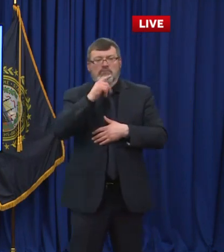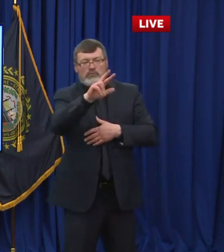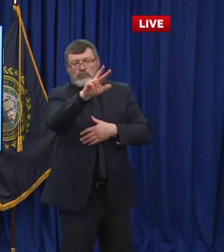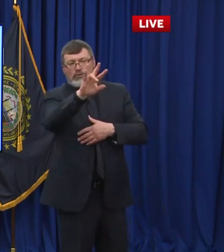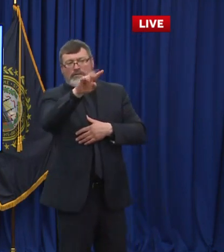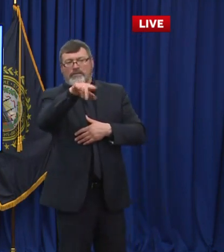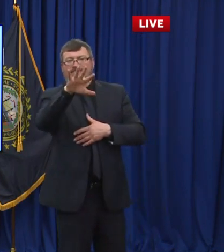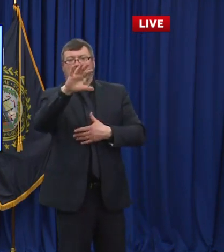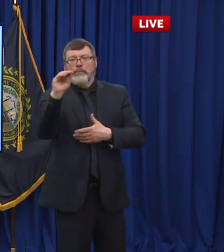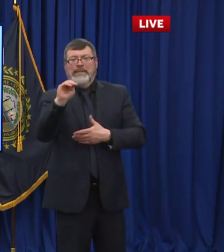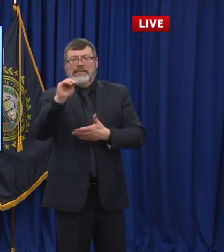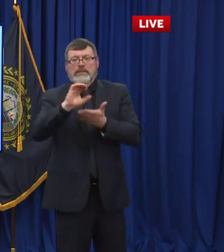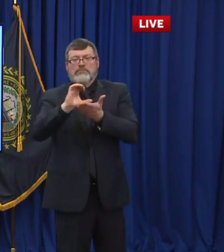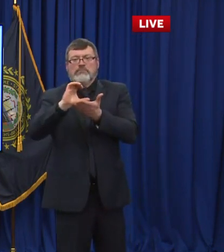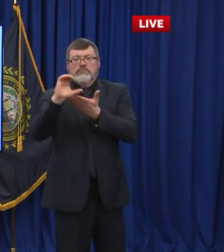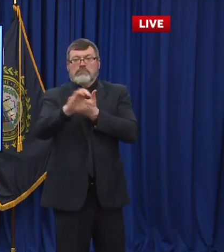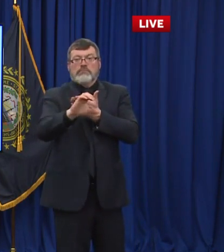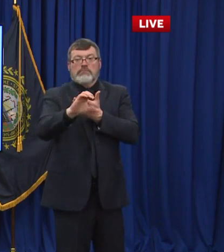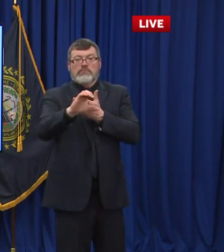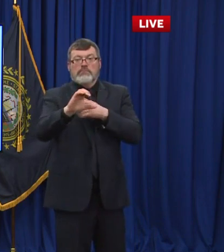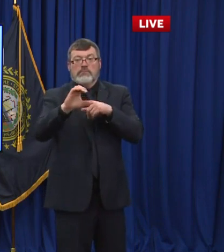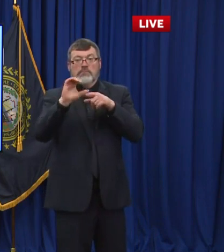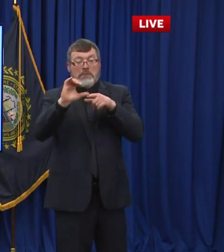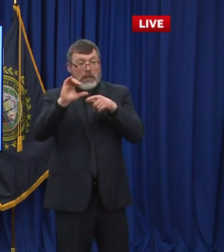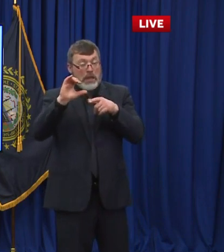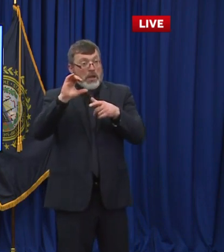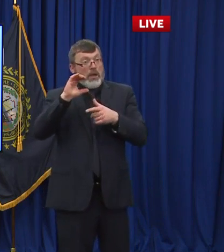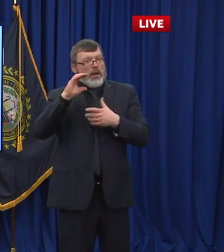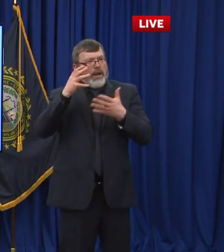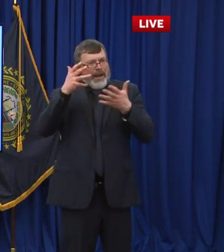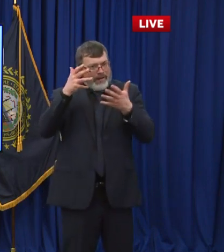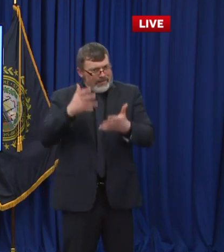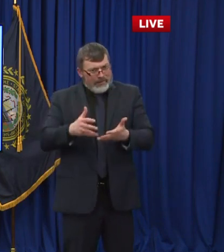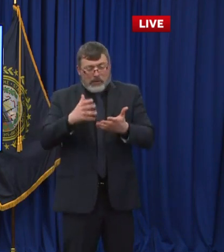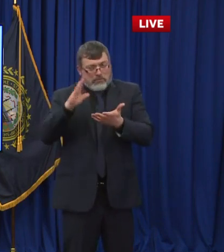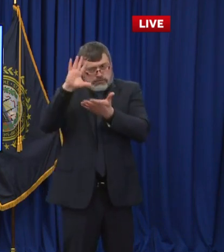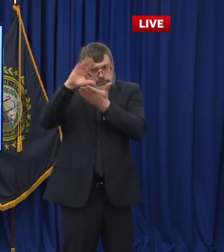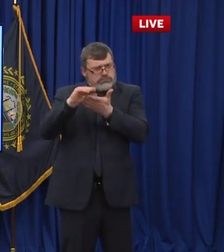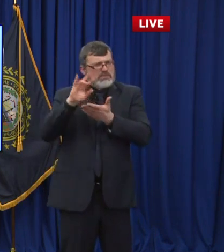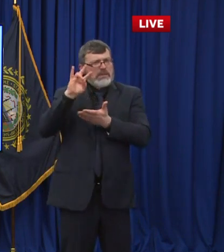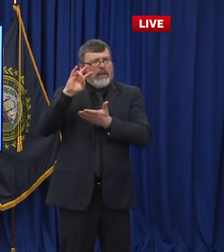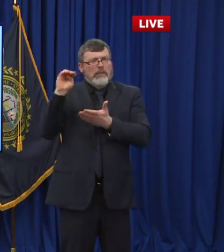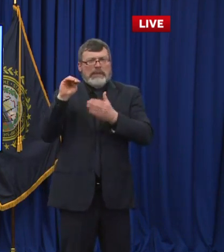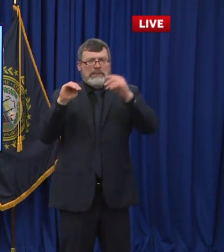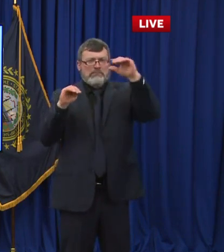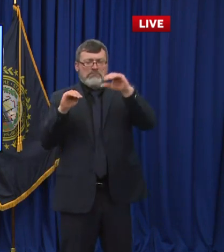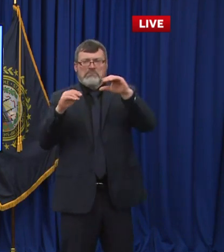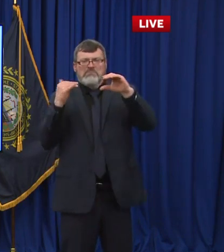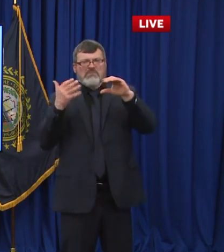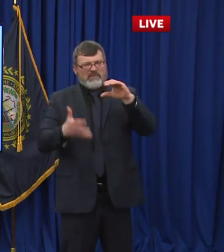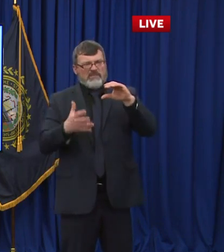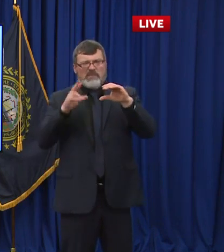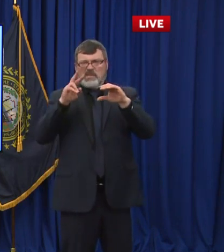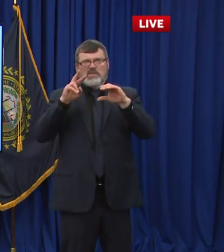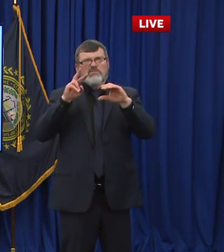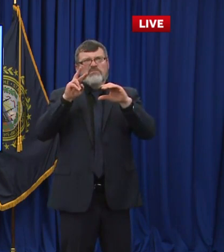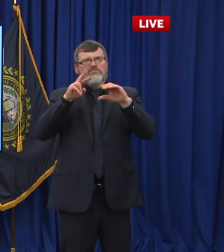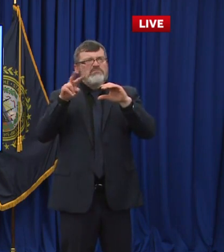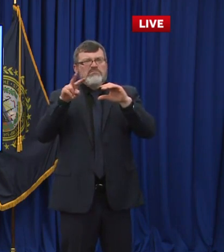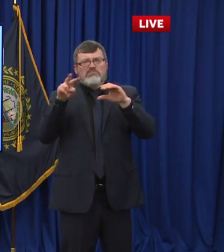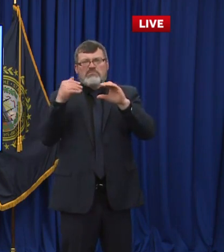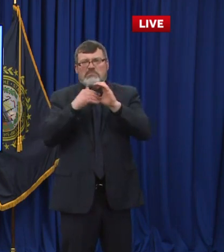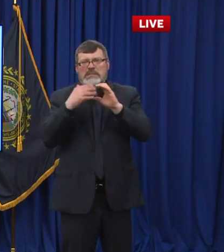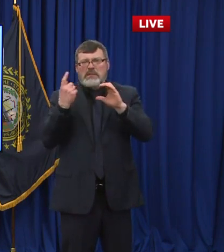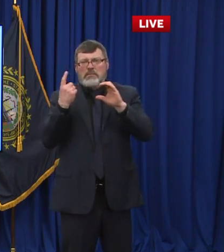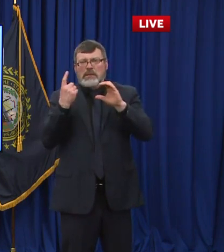by school districts. So there's still a lot of funding and opportunity there. And that doesn't even include the additional $150 million that they in the second round that they've already approved.